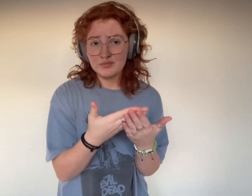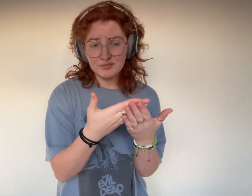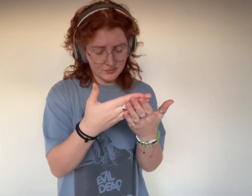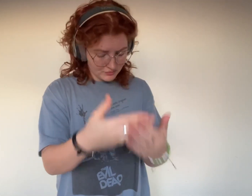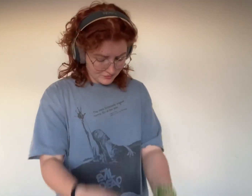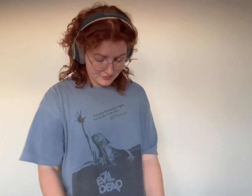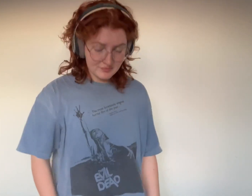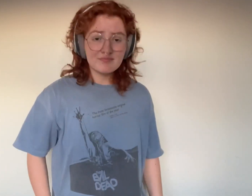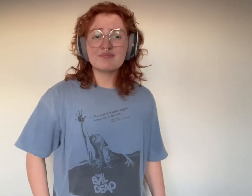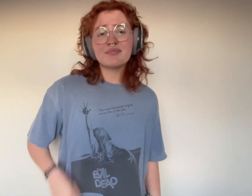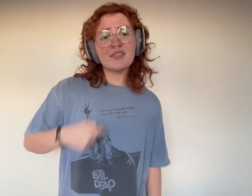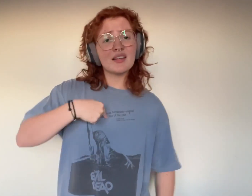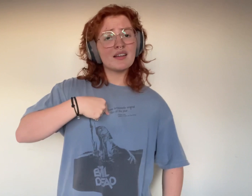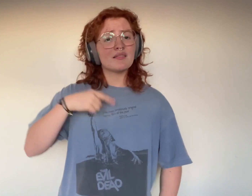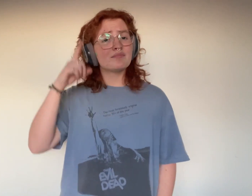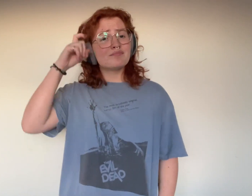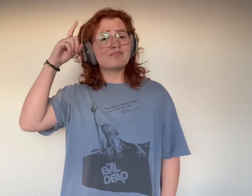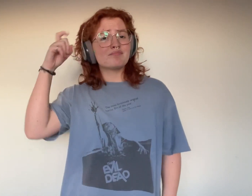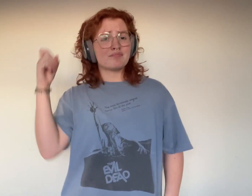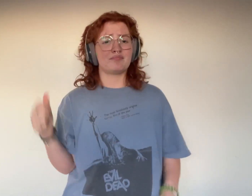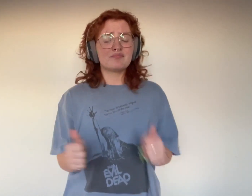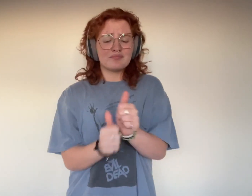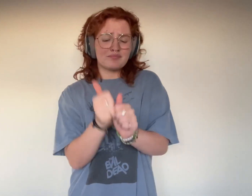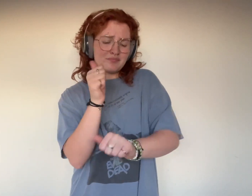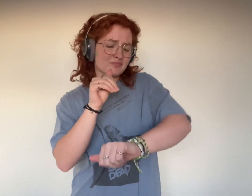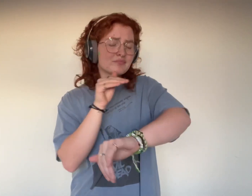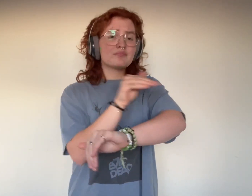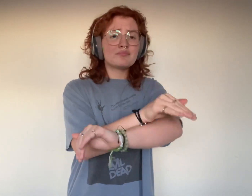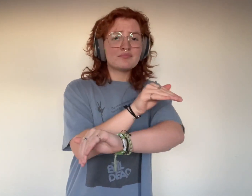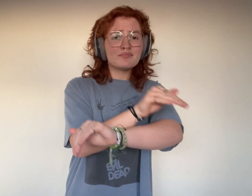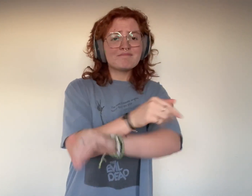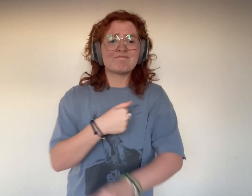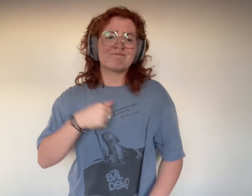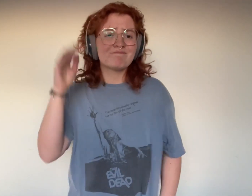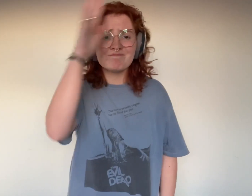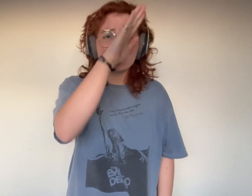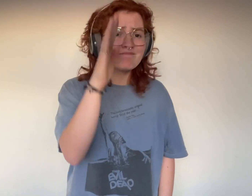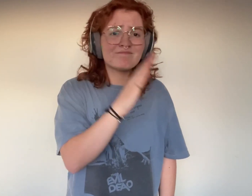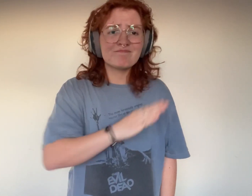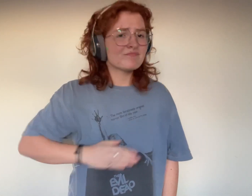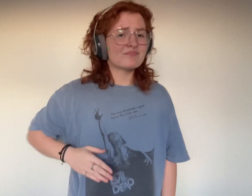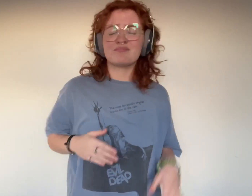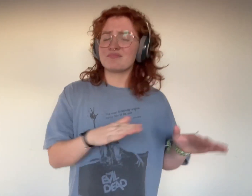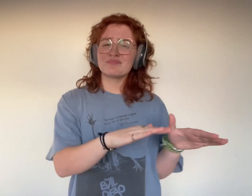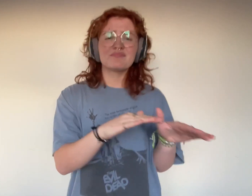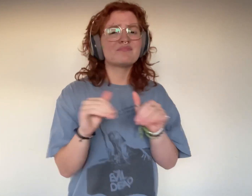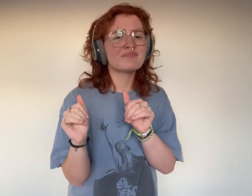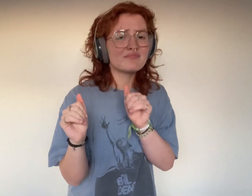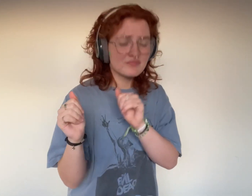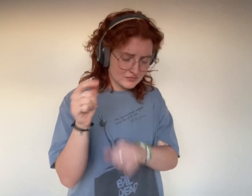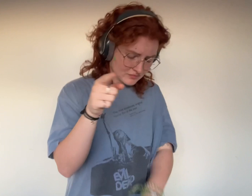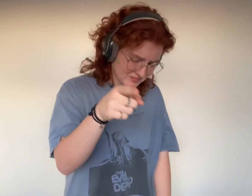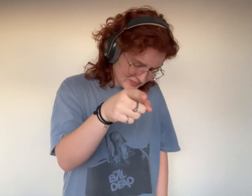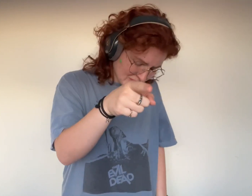I dream most every night that I never left you